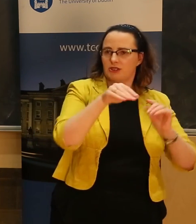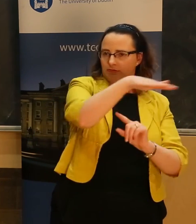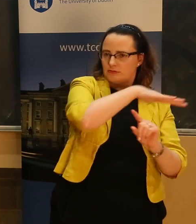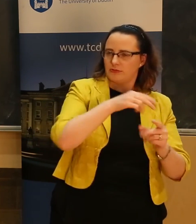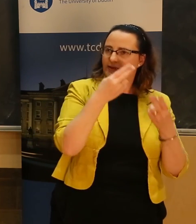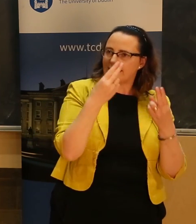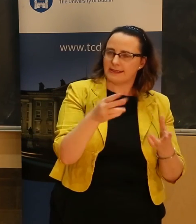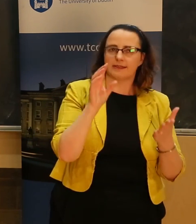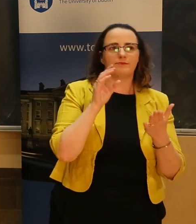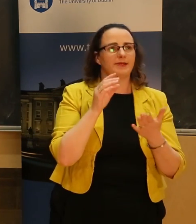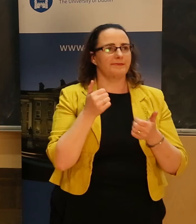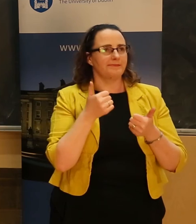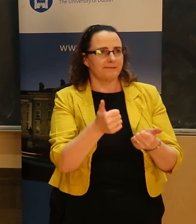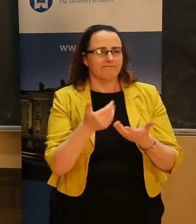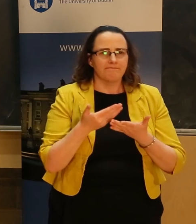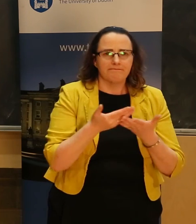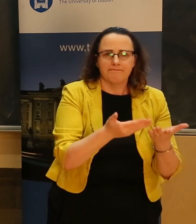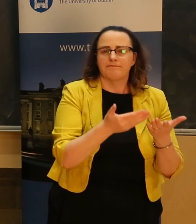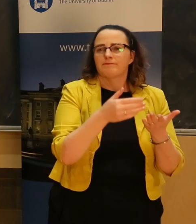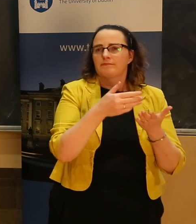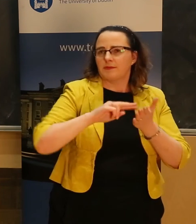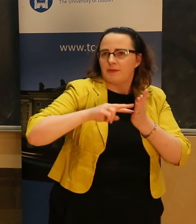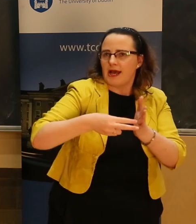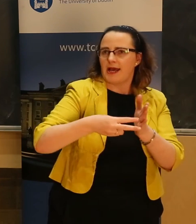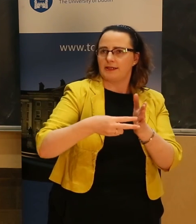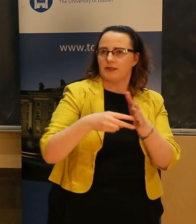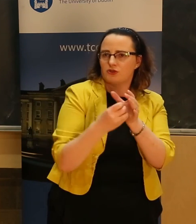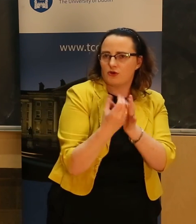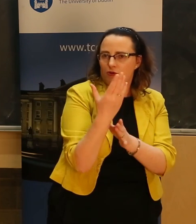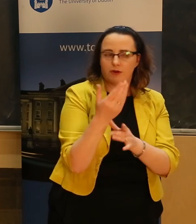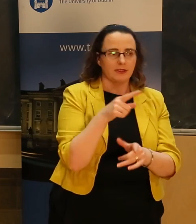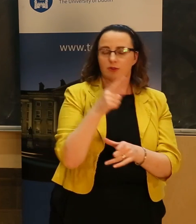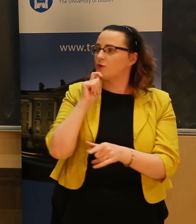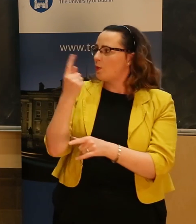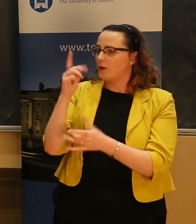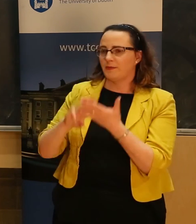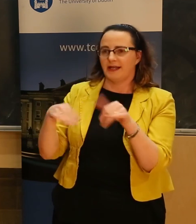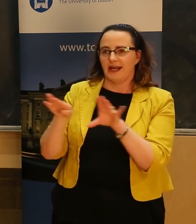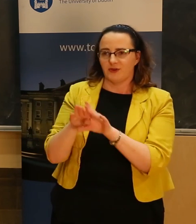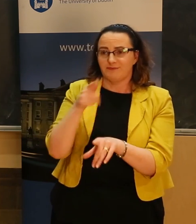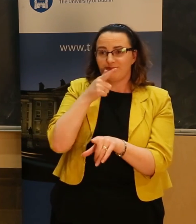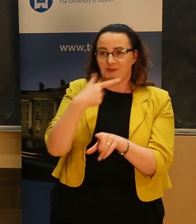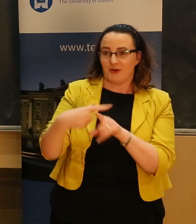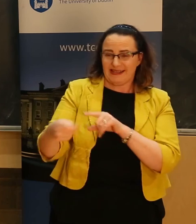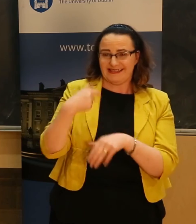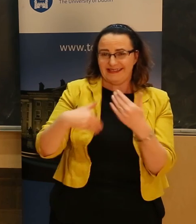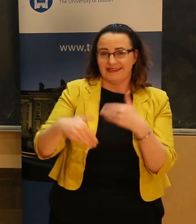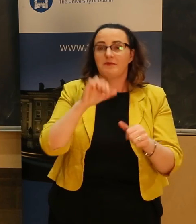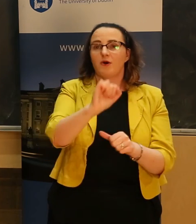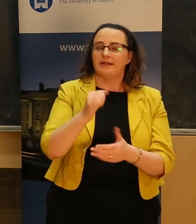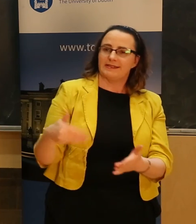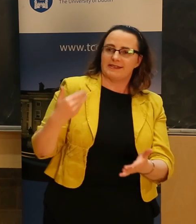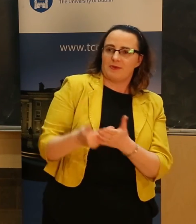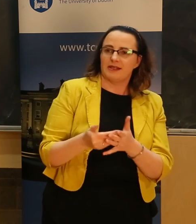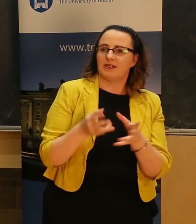to be given the capacity to plan and flourish into the coming decades as it meets the challenges of a more demanding workforce and